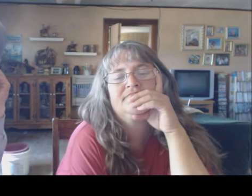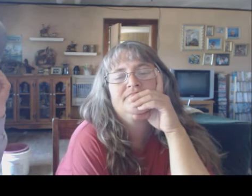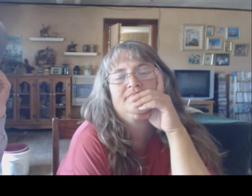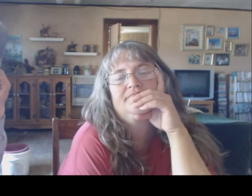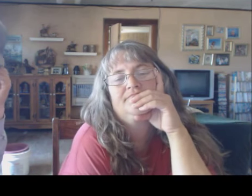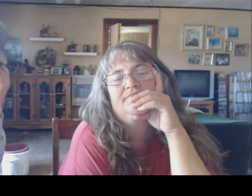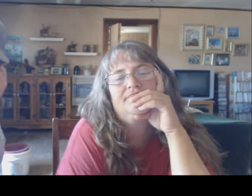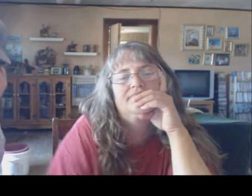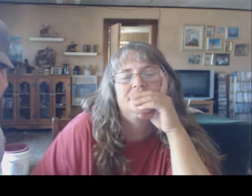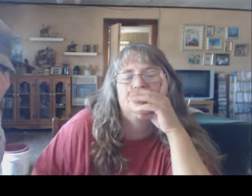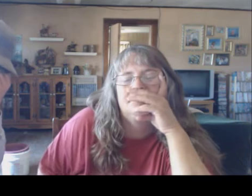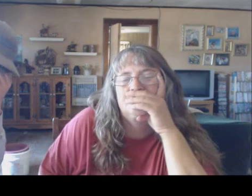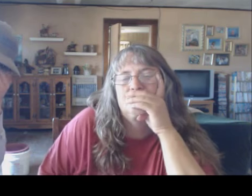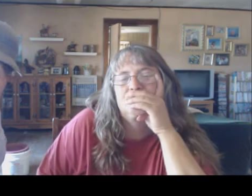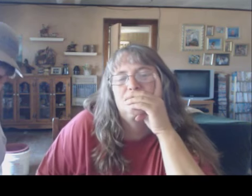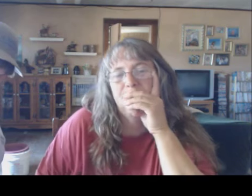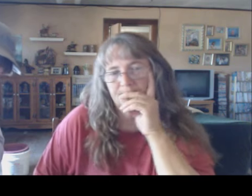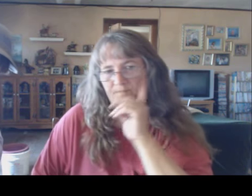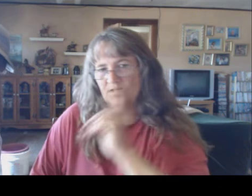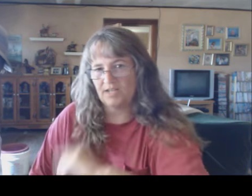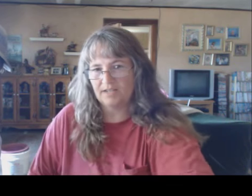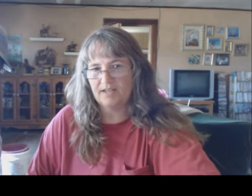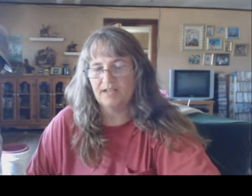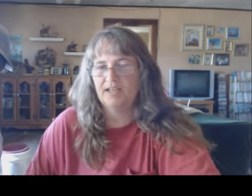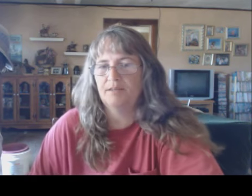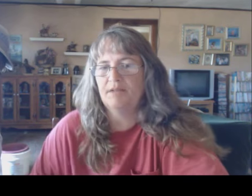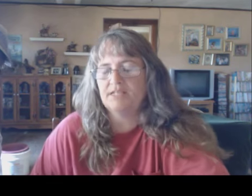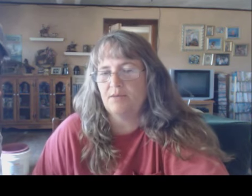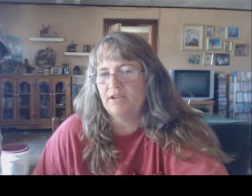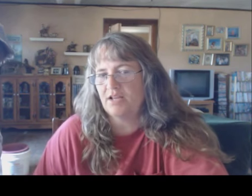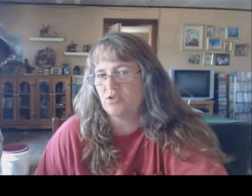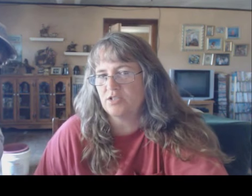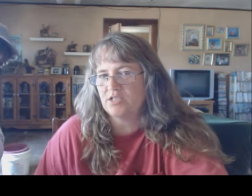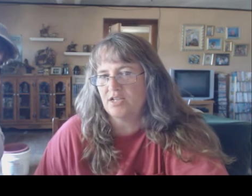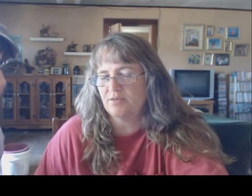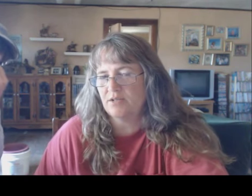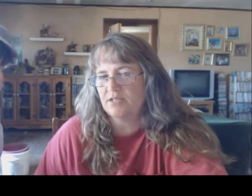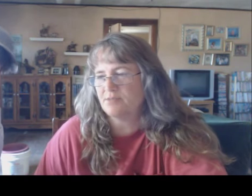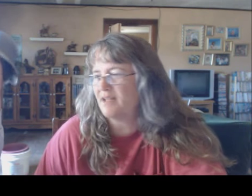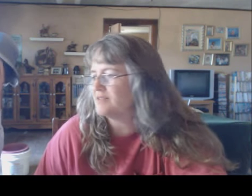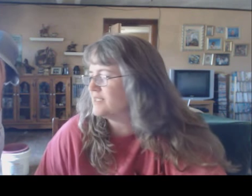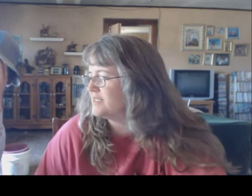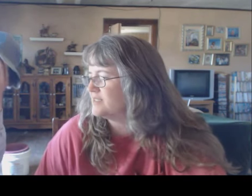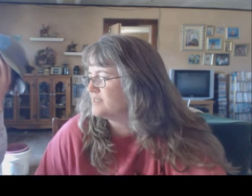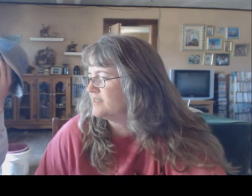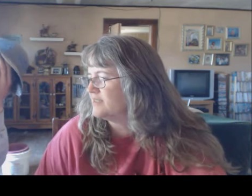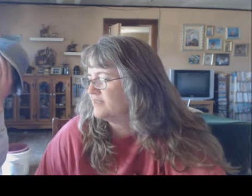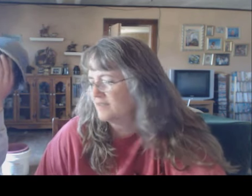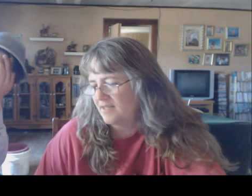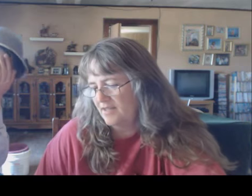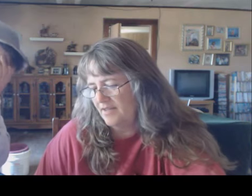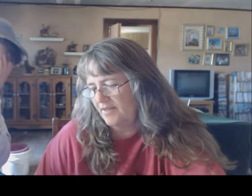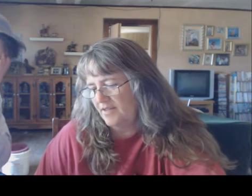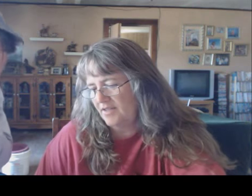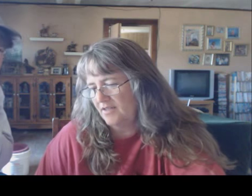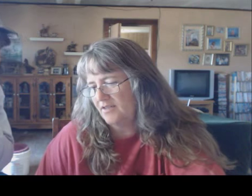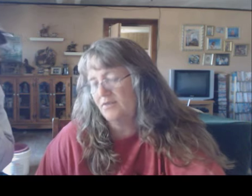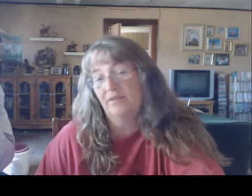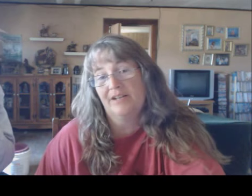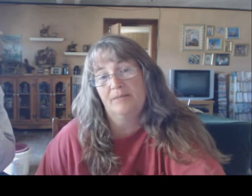Uh, five. I went there. Okay. And by the time we got chores done it was about six. Uh-huh. And then we